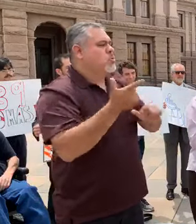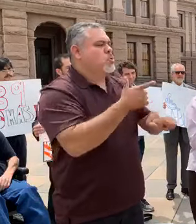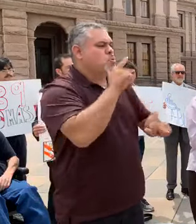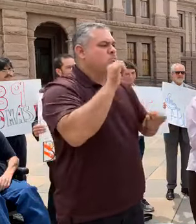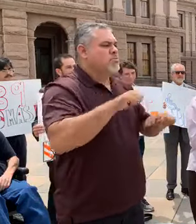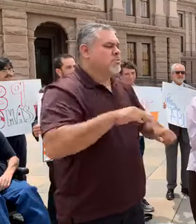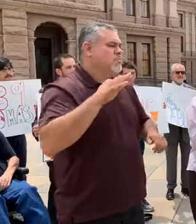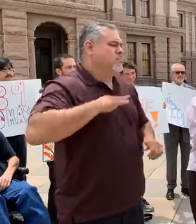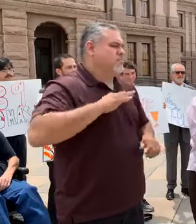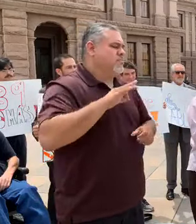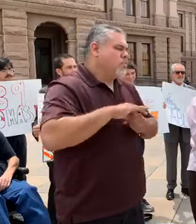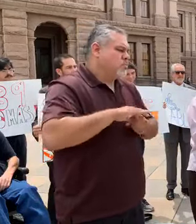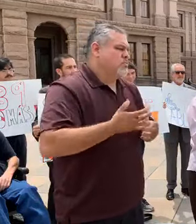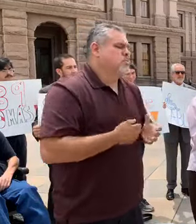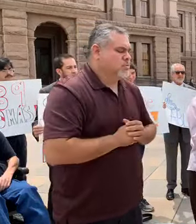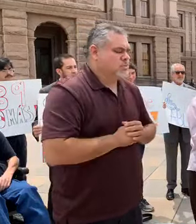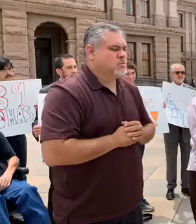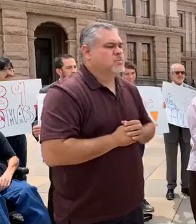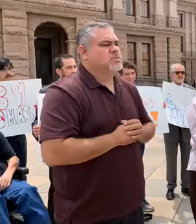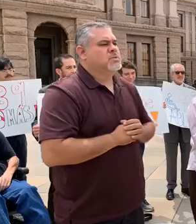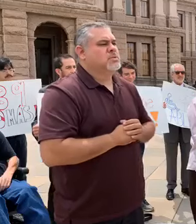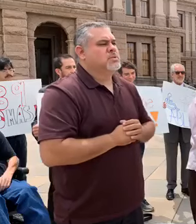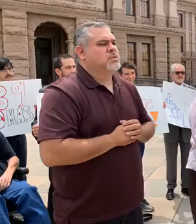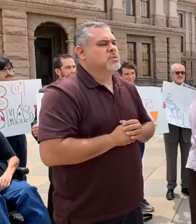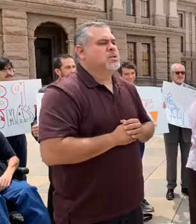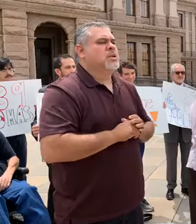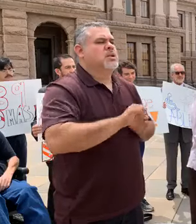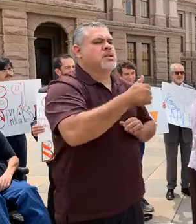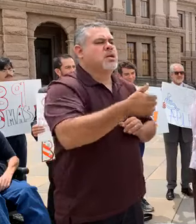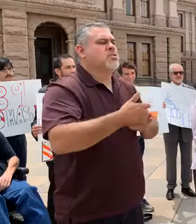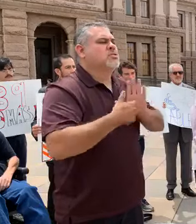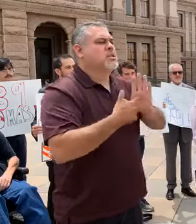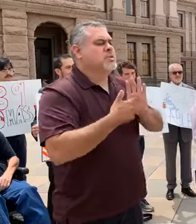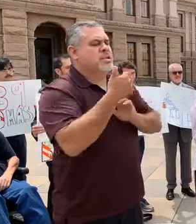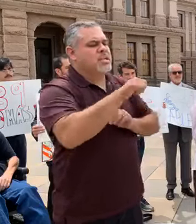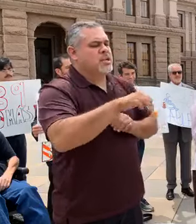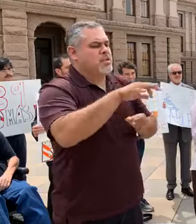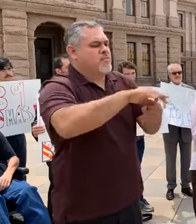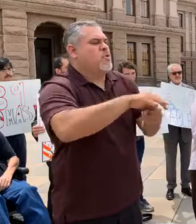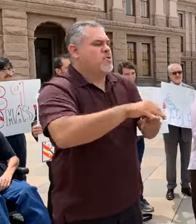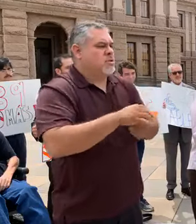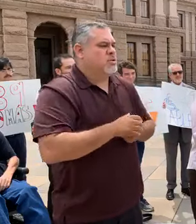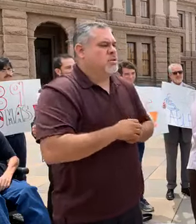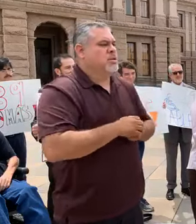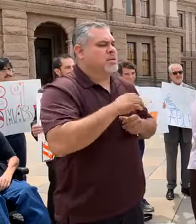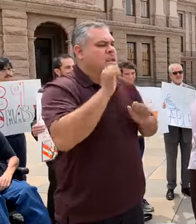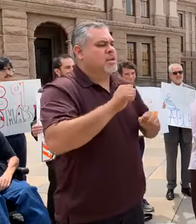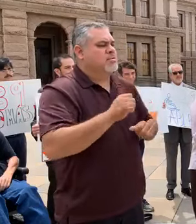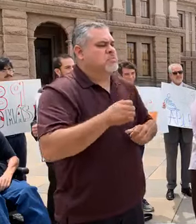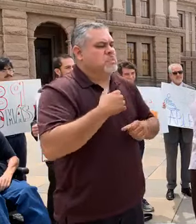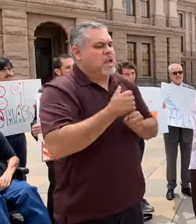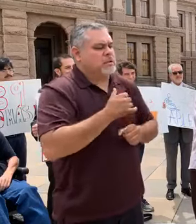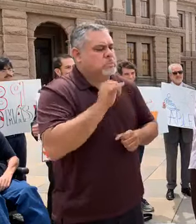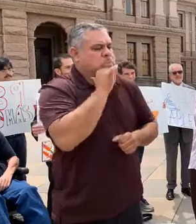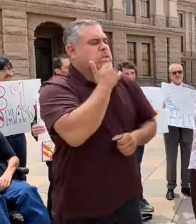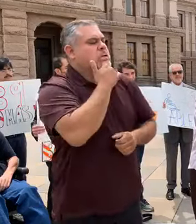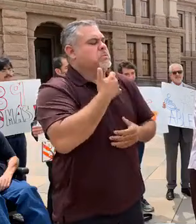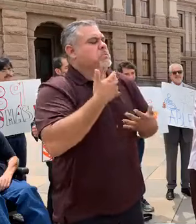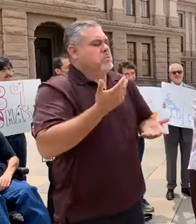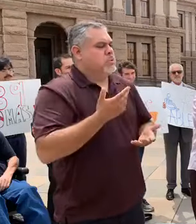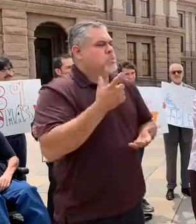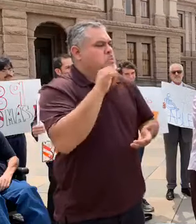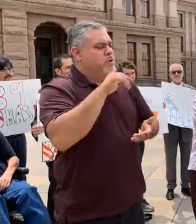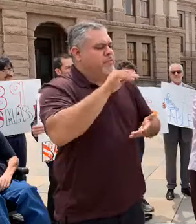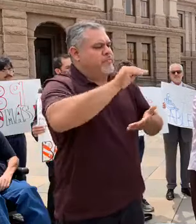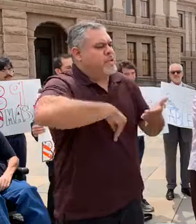voters. Another example. Any voter can make an innocent mistake when filling out a voter